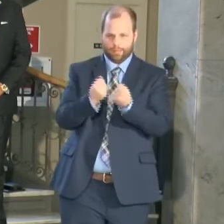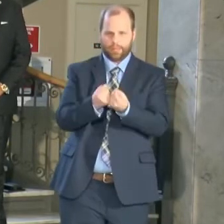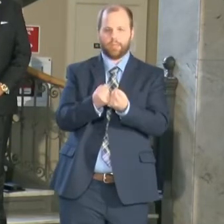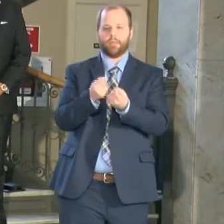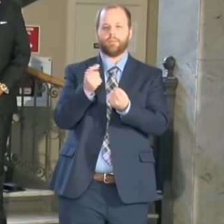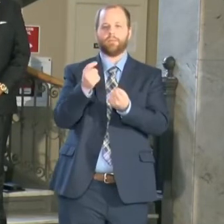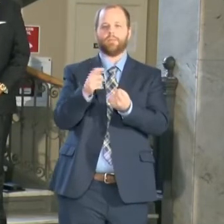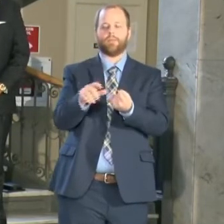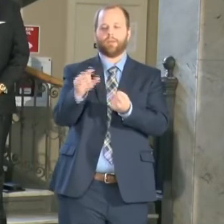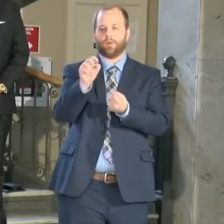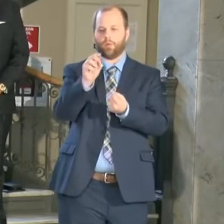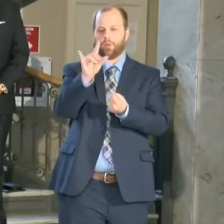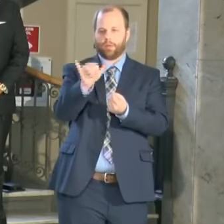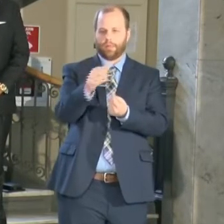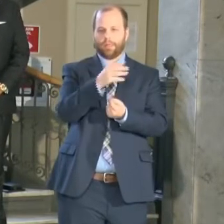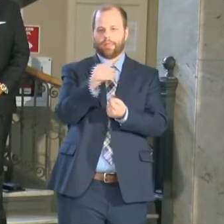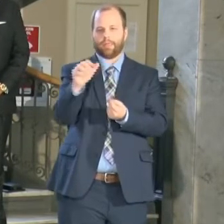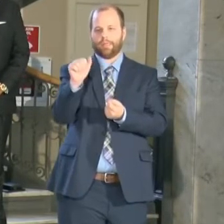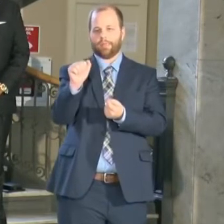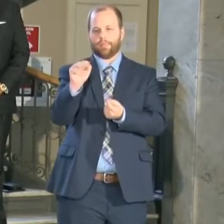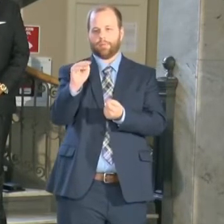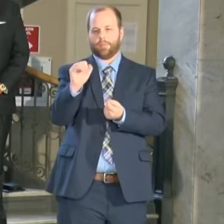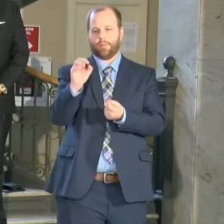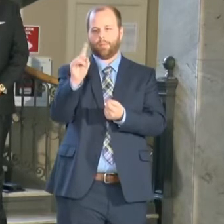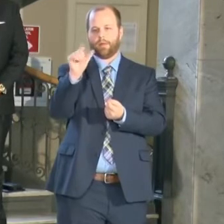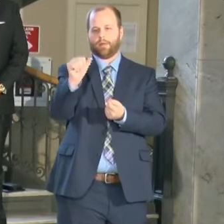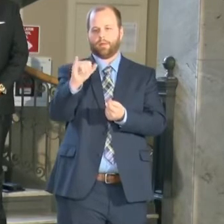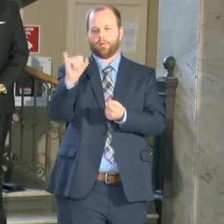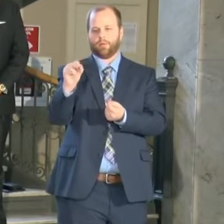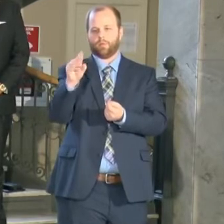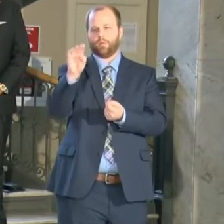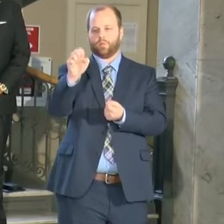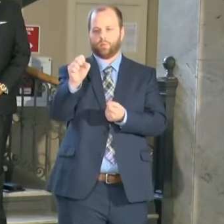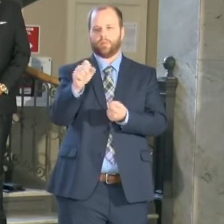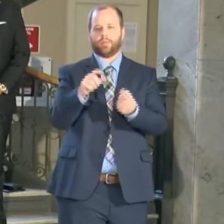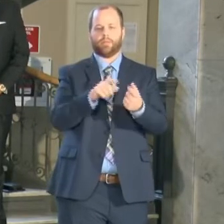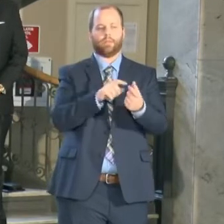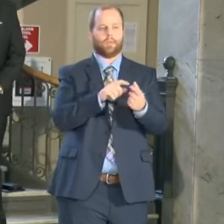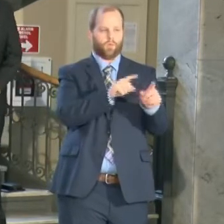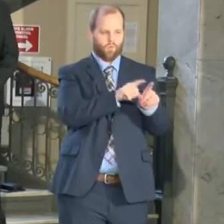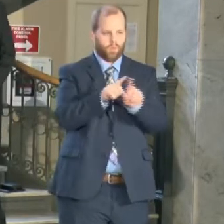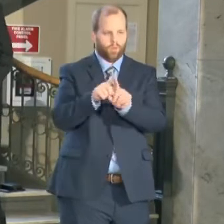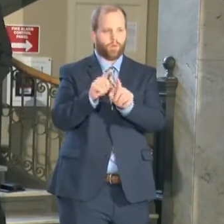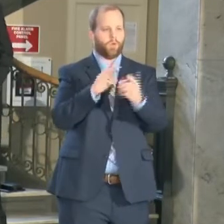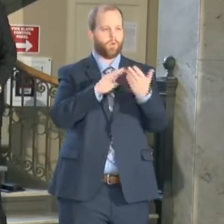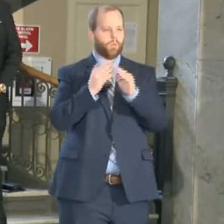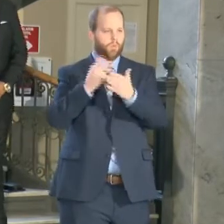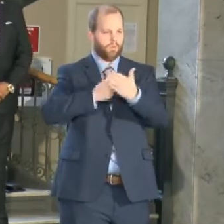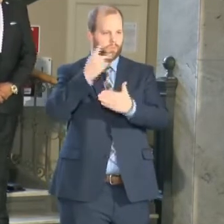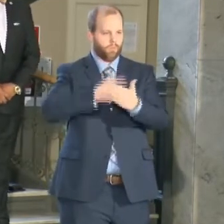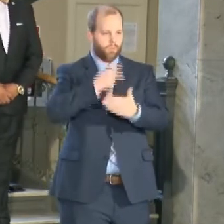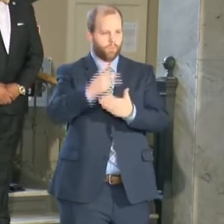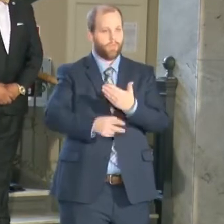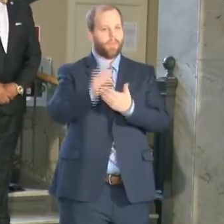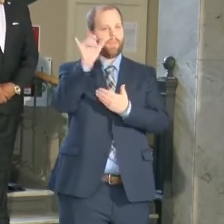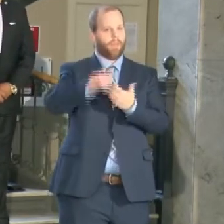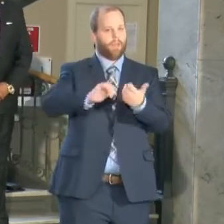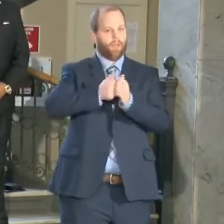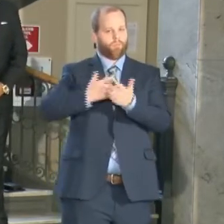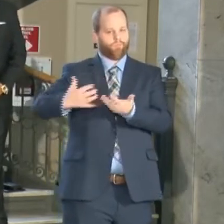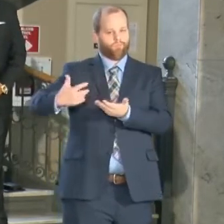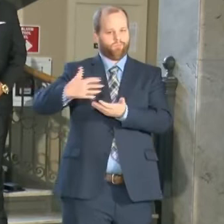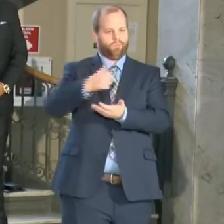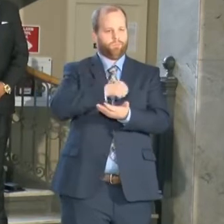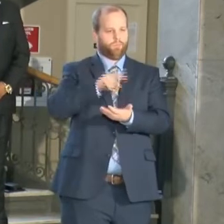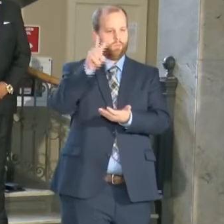as amanda jones within our grants department of course community programs which we've already discussed that's how we've been able to roll out this close to two million dollars in american rescue